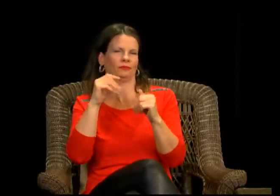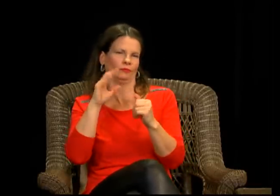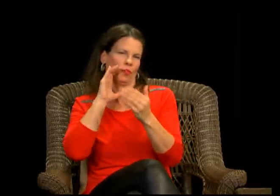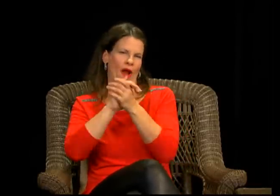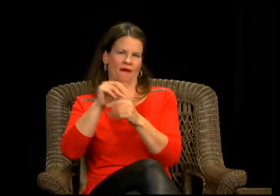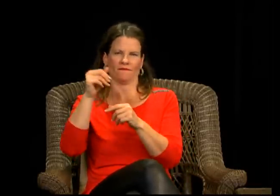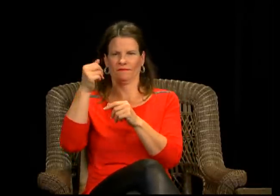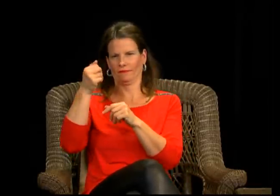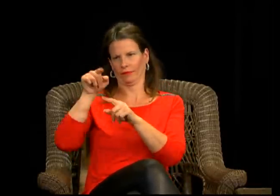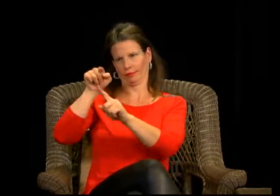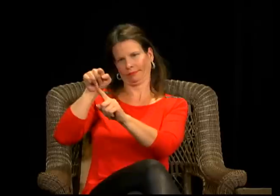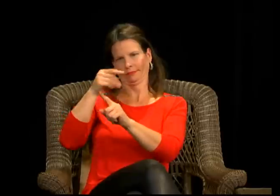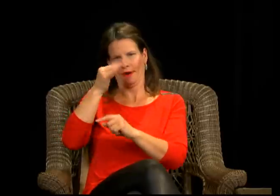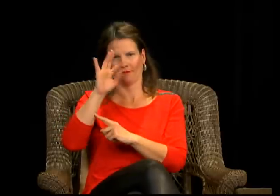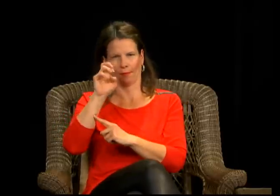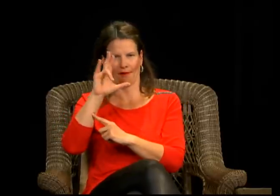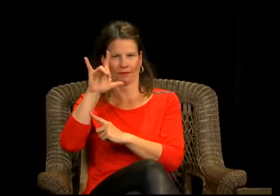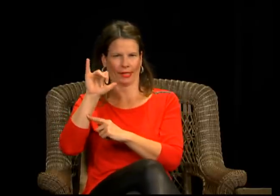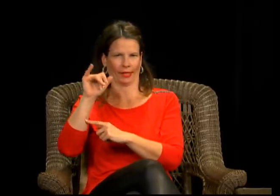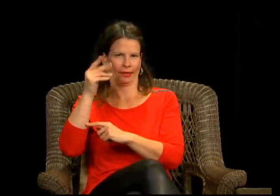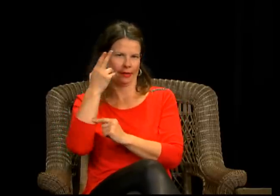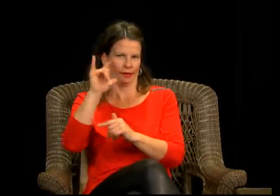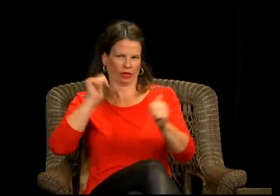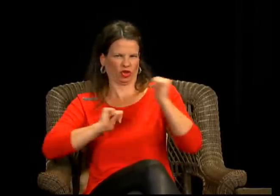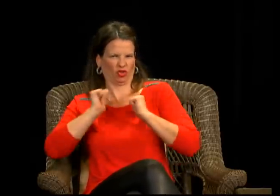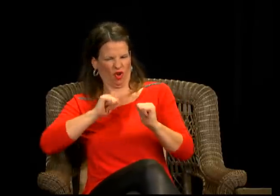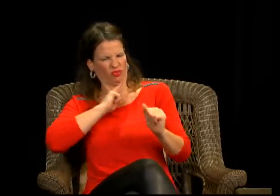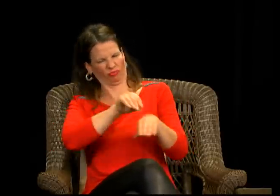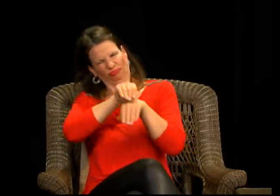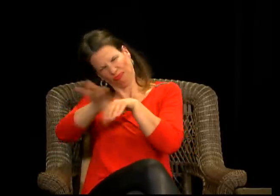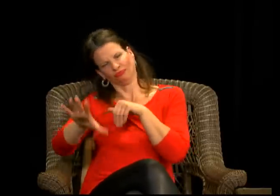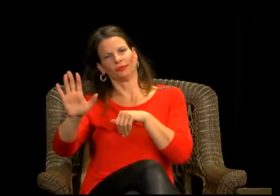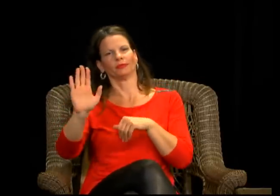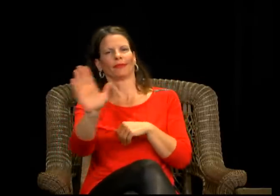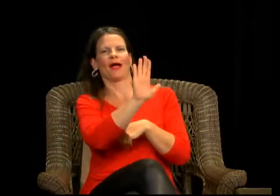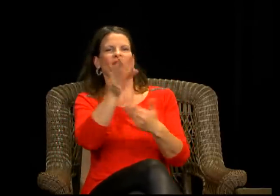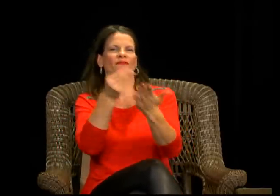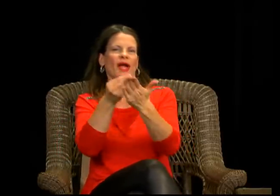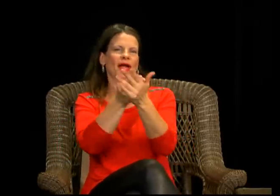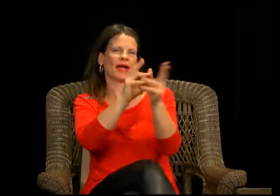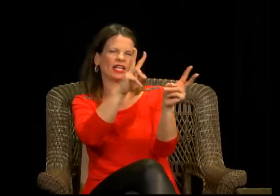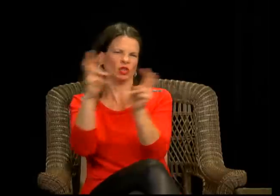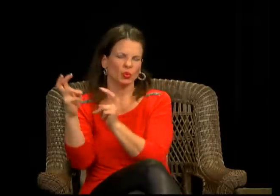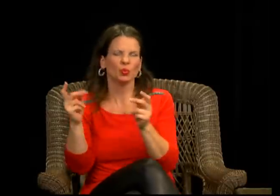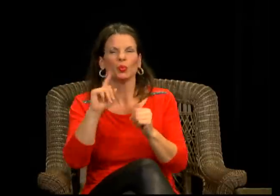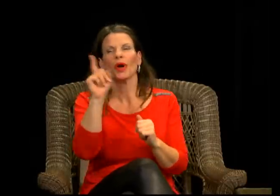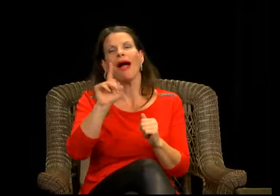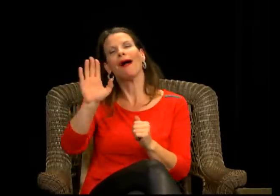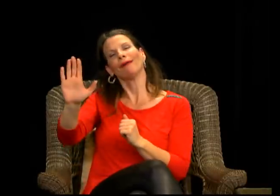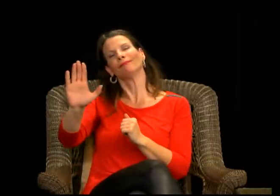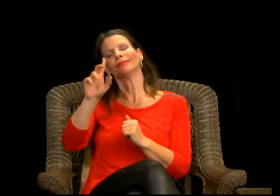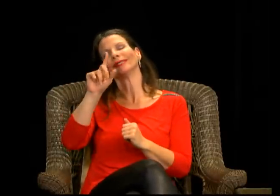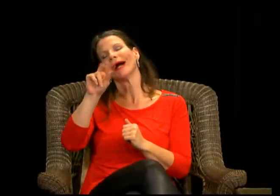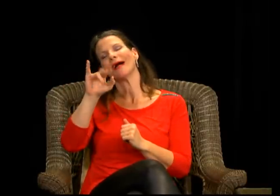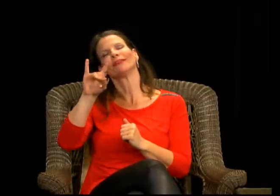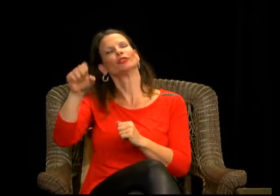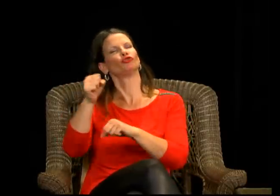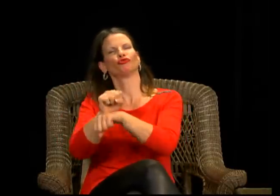marriage was over so she does blame him for the the dissolution of their marriage and um